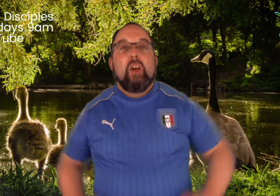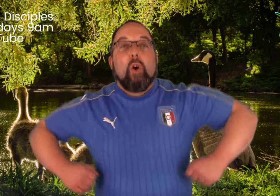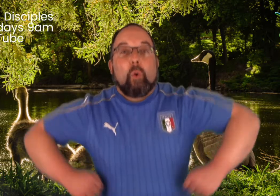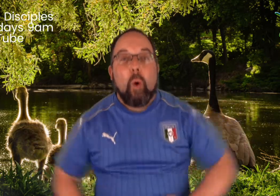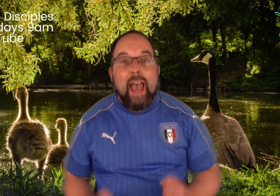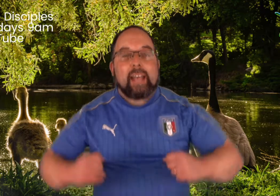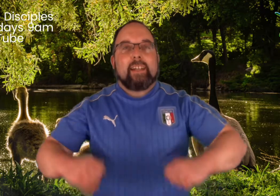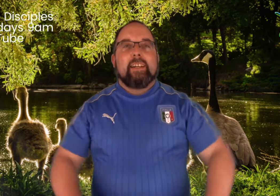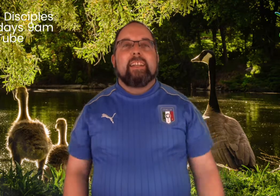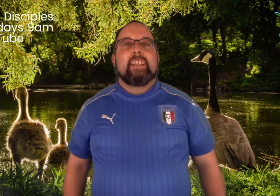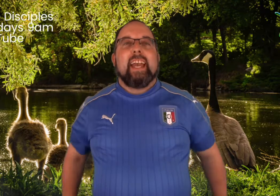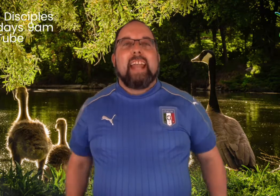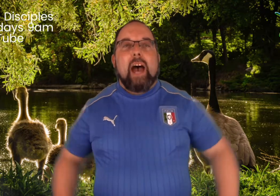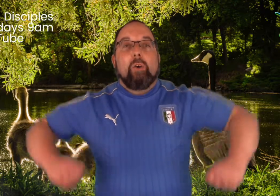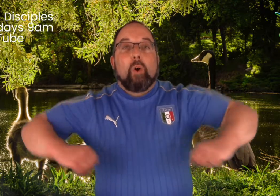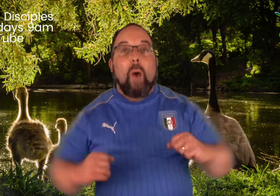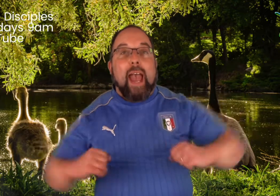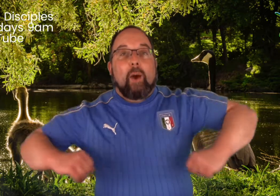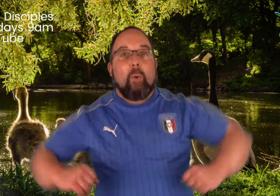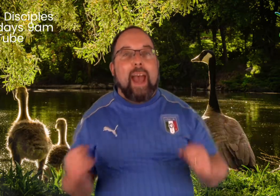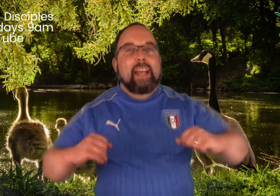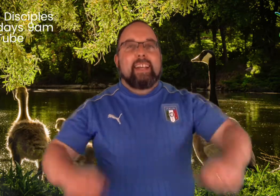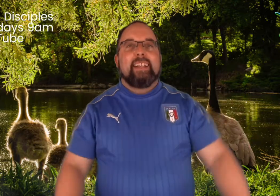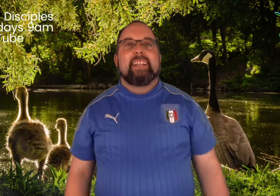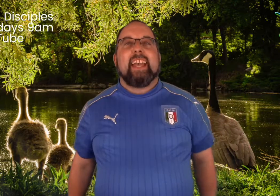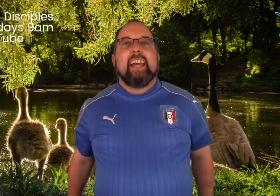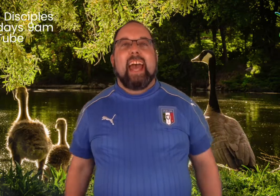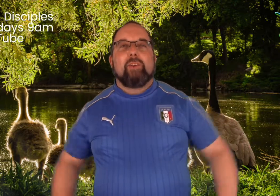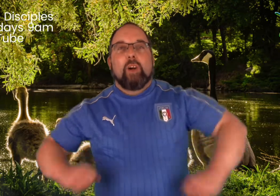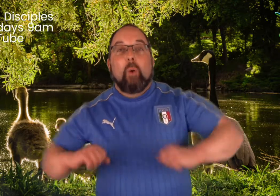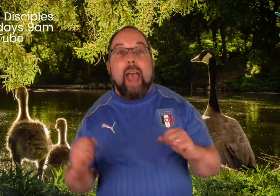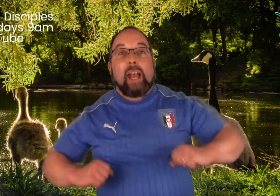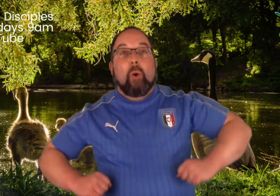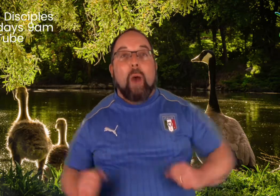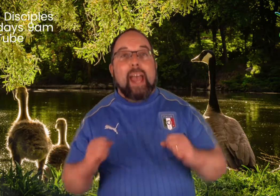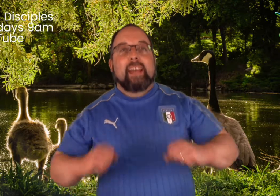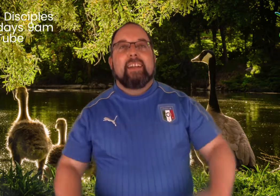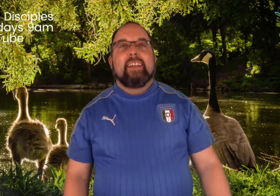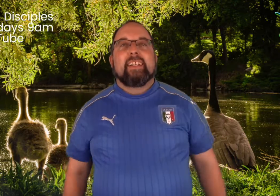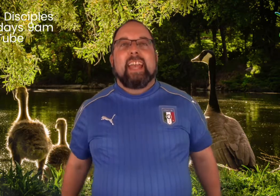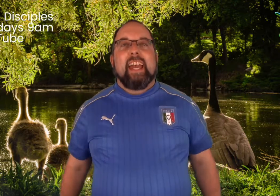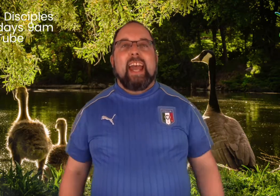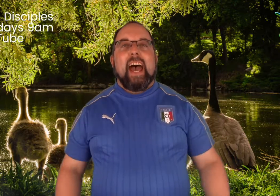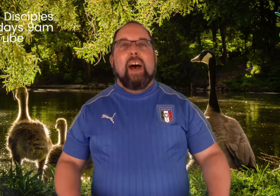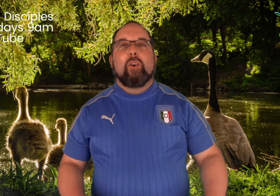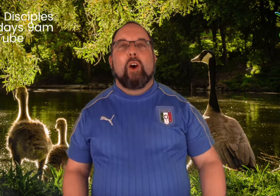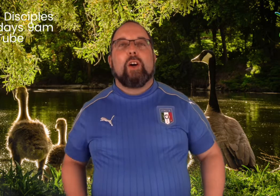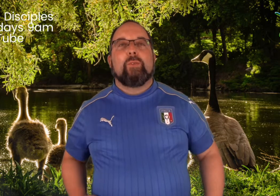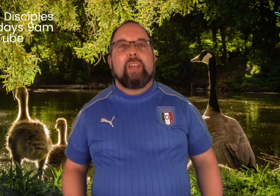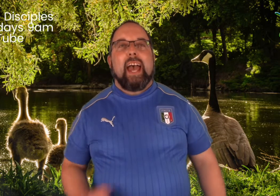Quack, get out, quack, quack Get out, quack, quack Get out of town